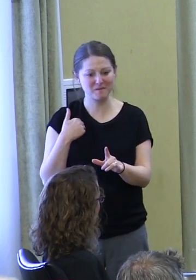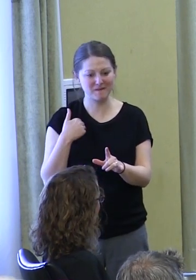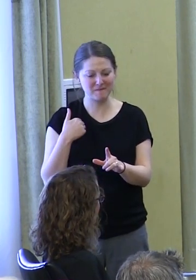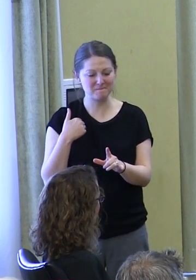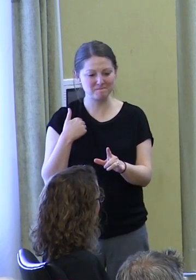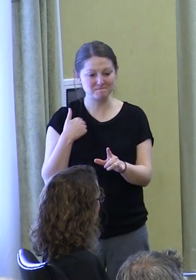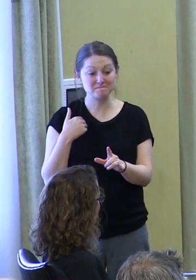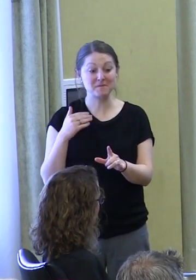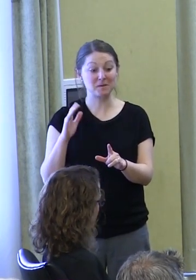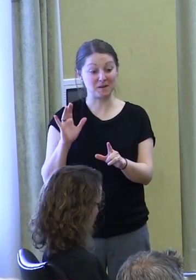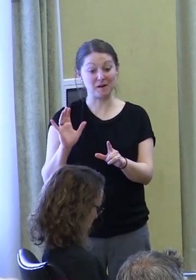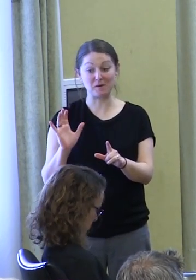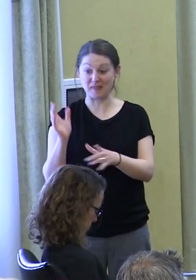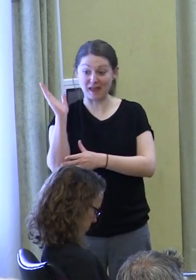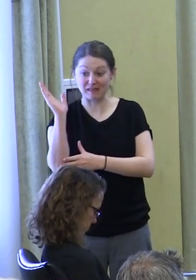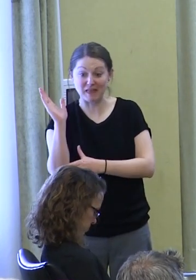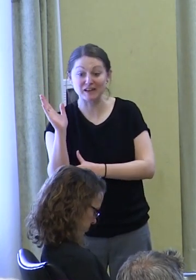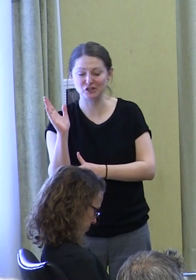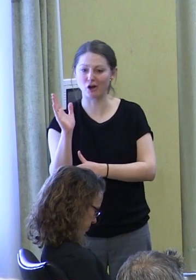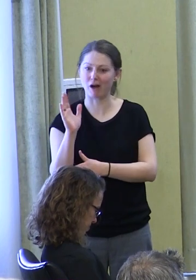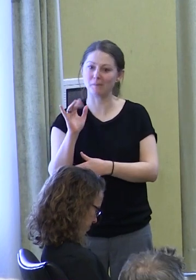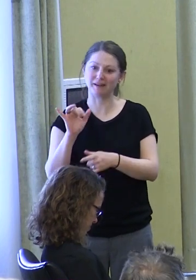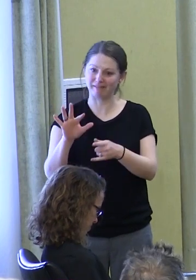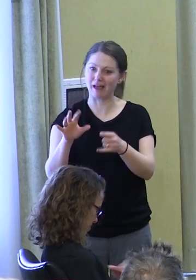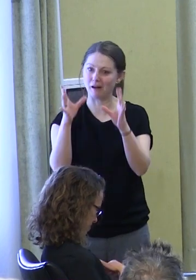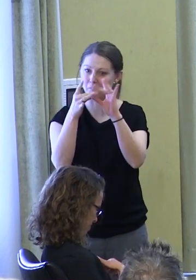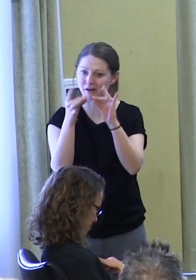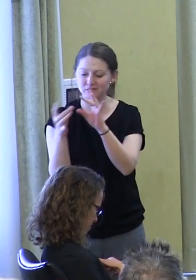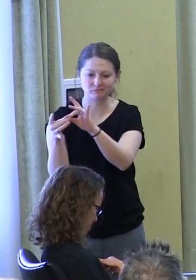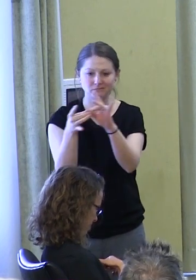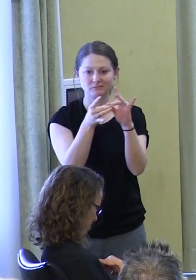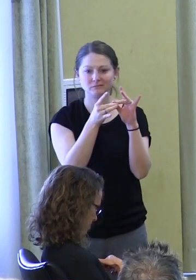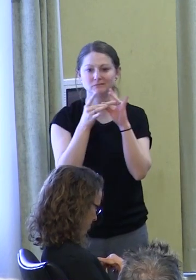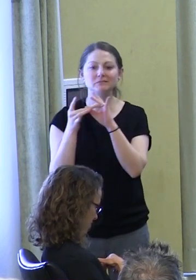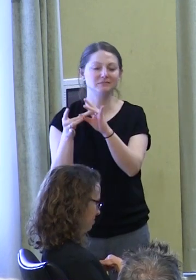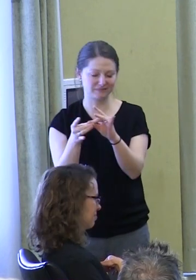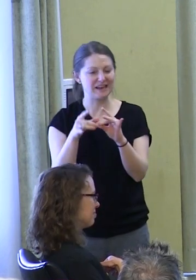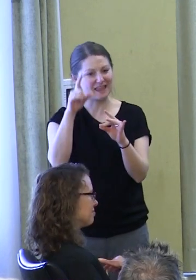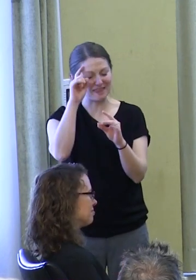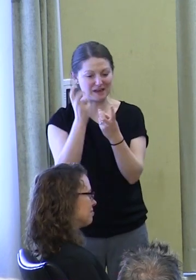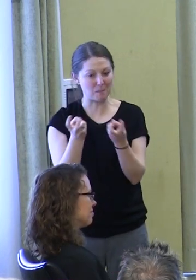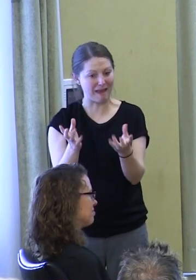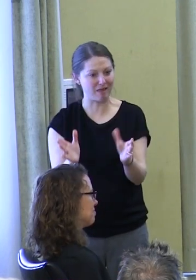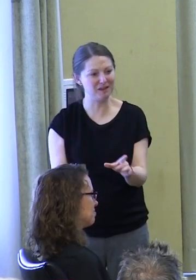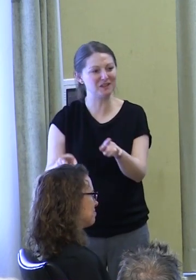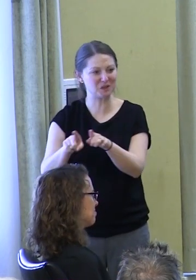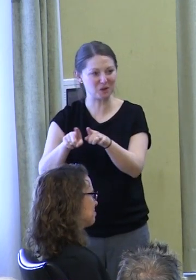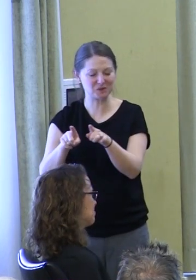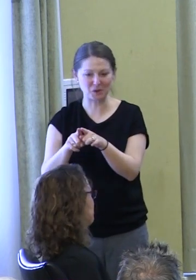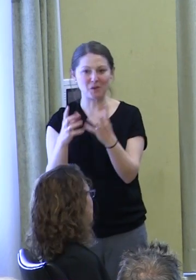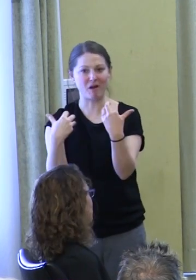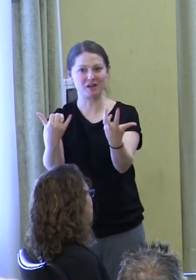that lecture. And I know that our panelists and our audience are going to want to engage in this really